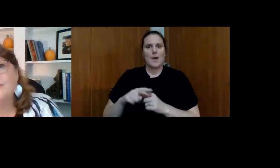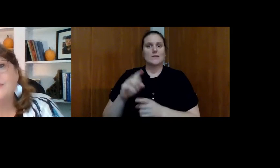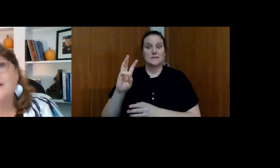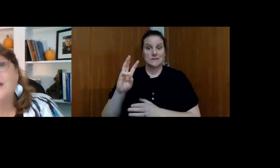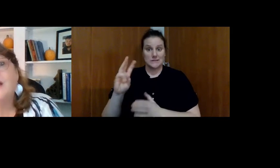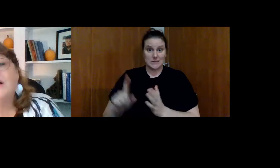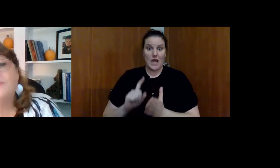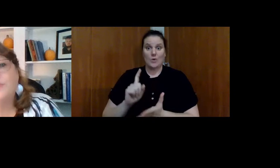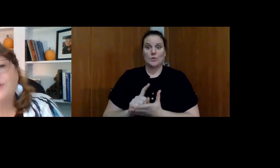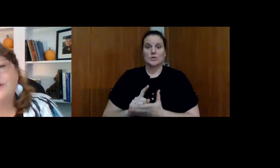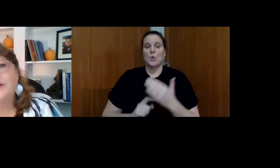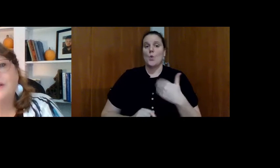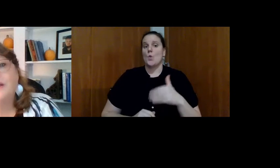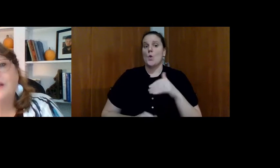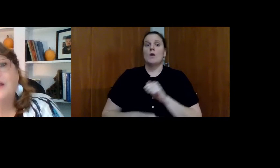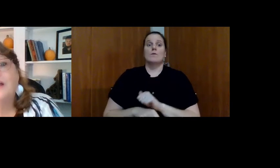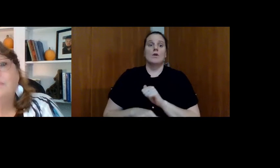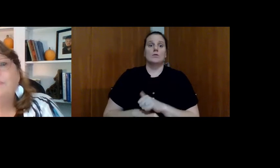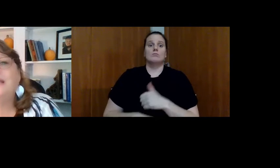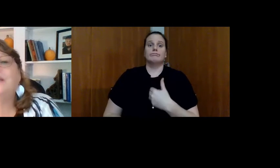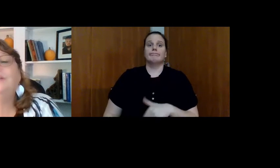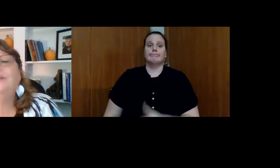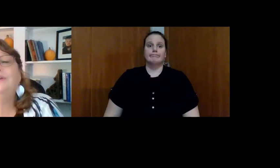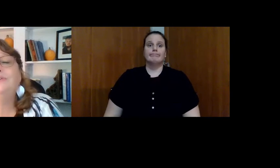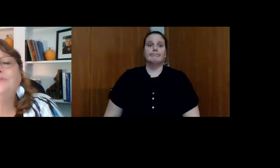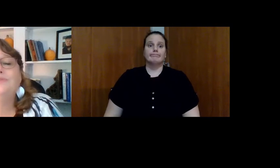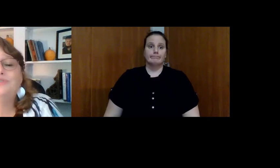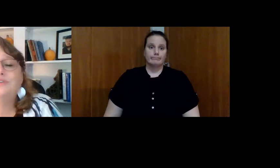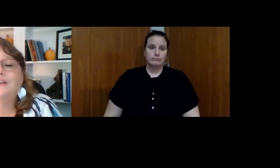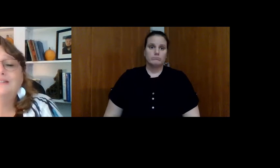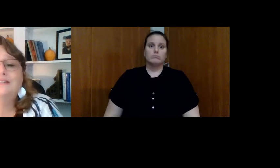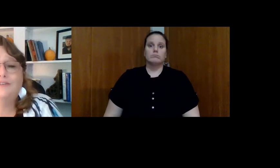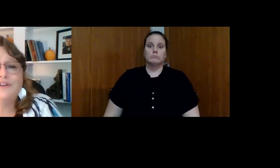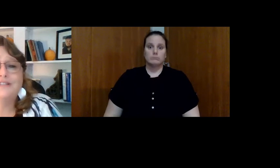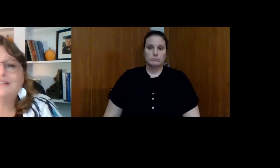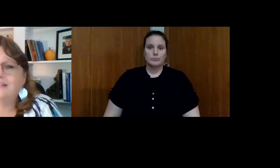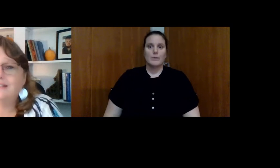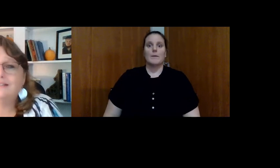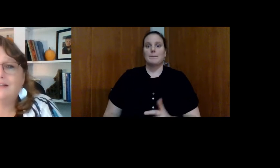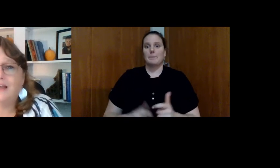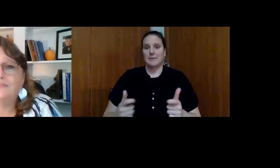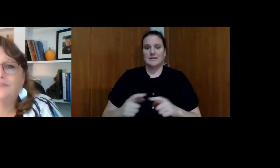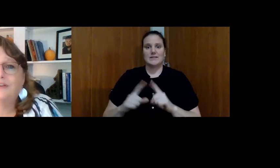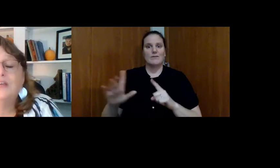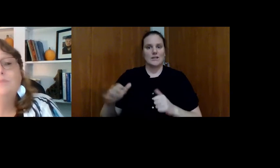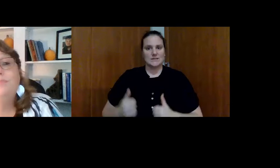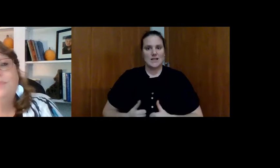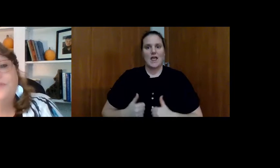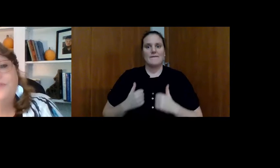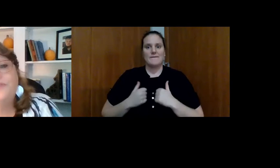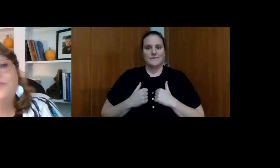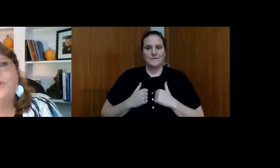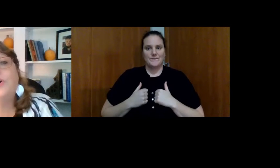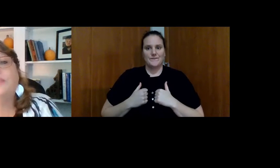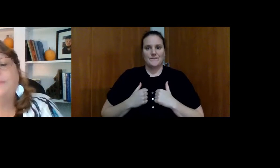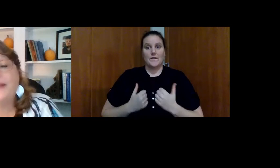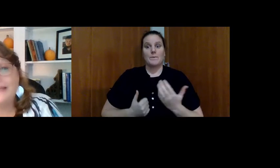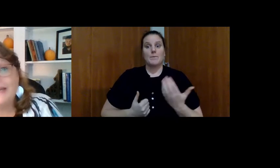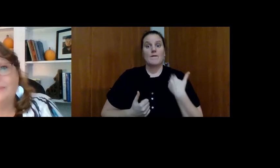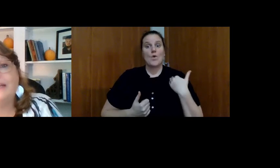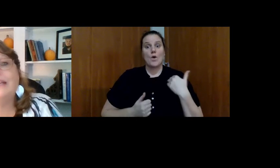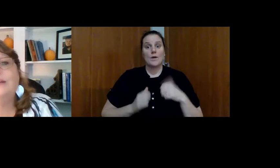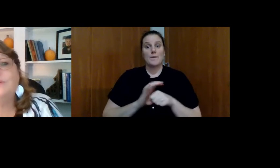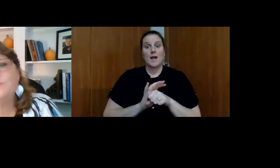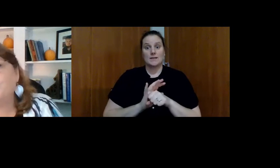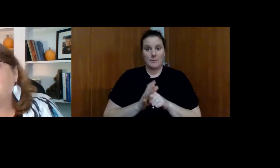hours of work make a huge difference in his life. Before the